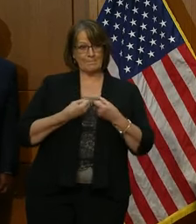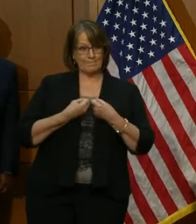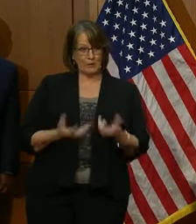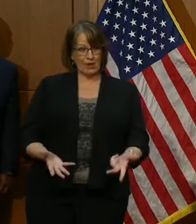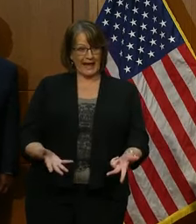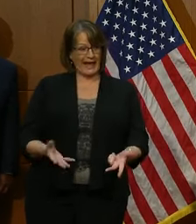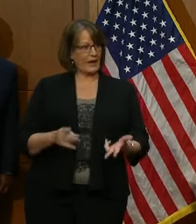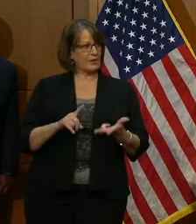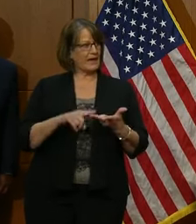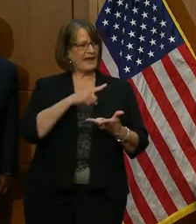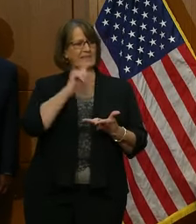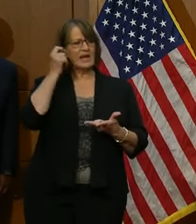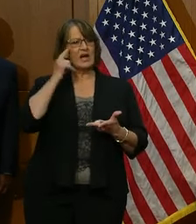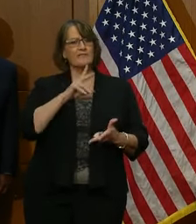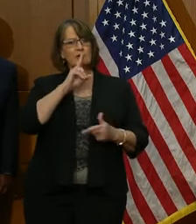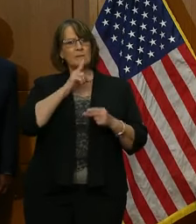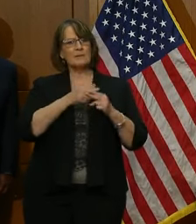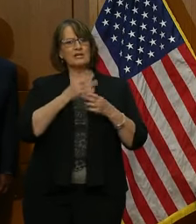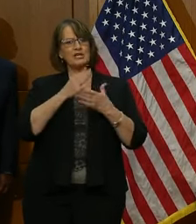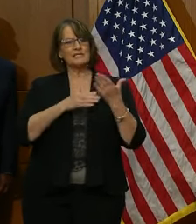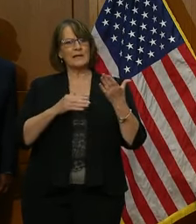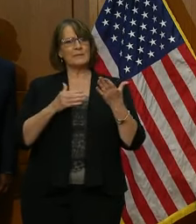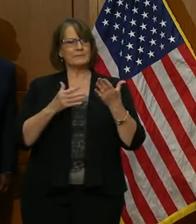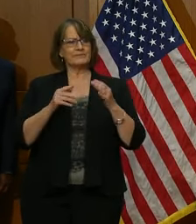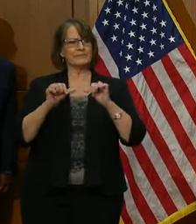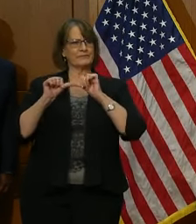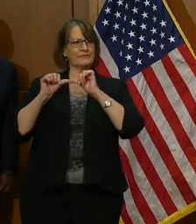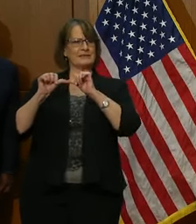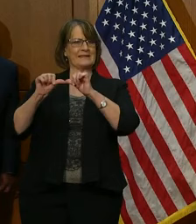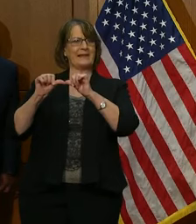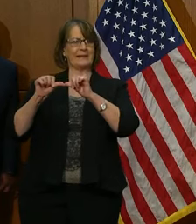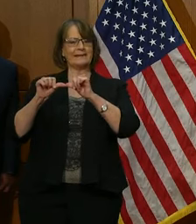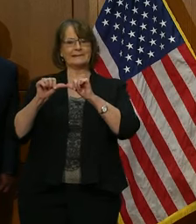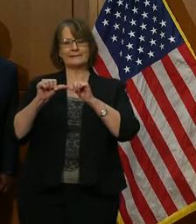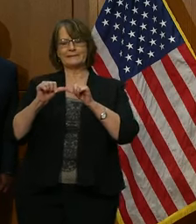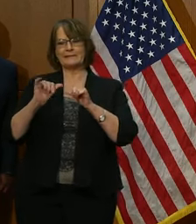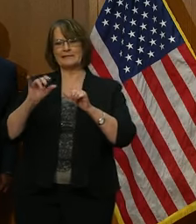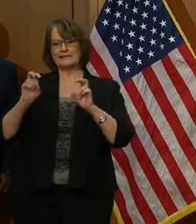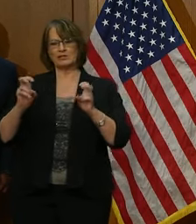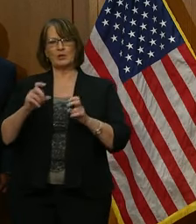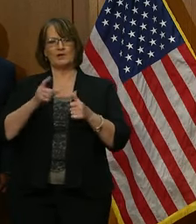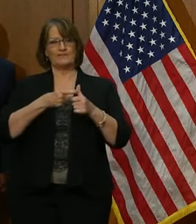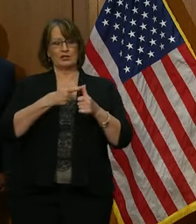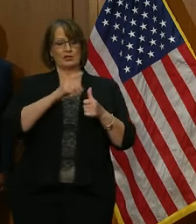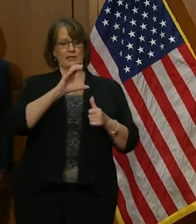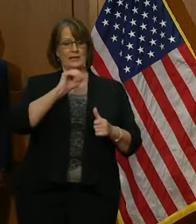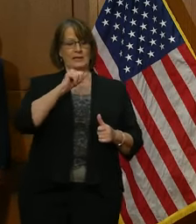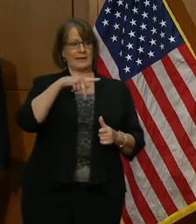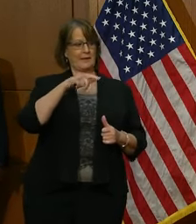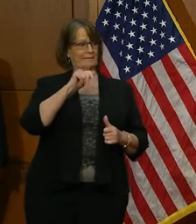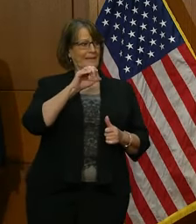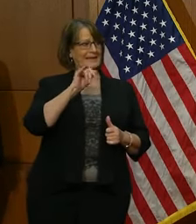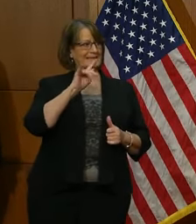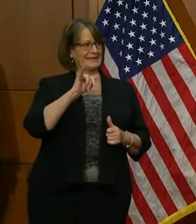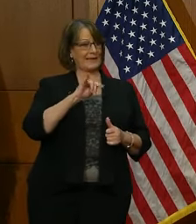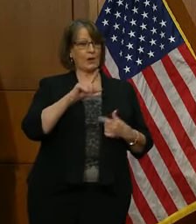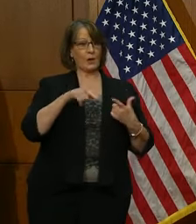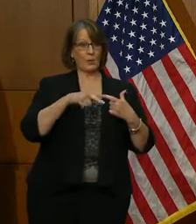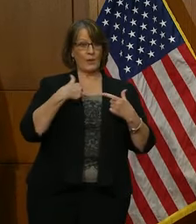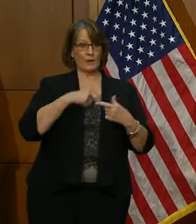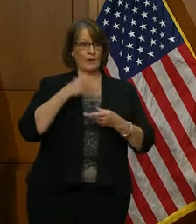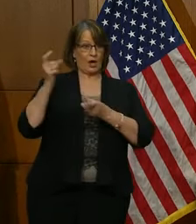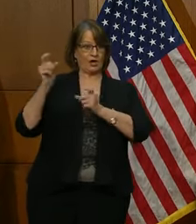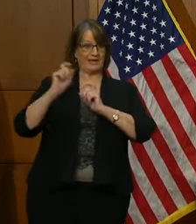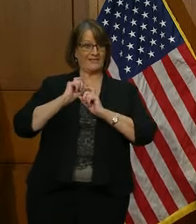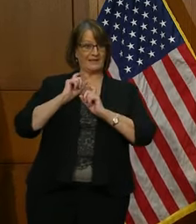and I think the governor addressed sort of the resilience issue. Let me talk about capacity briefly. Whenever we get a mission